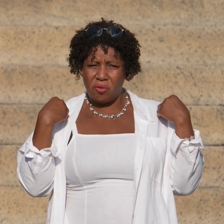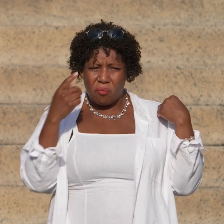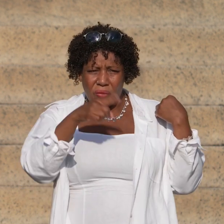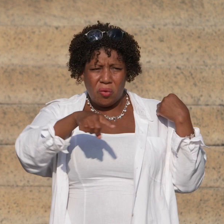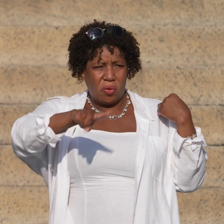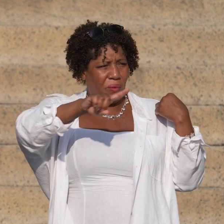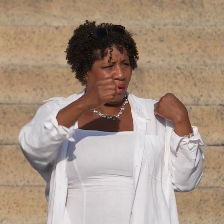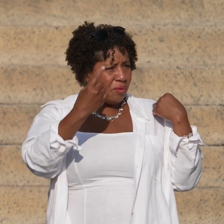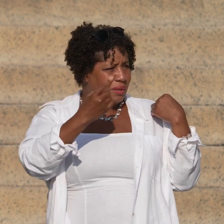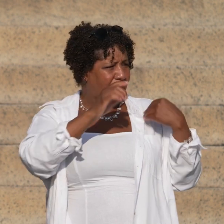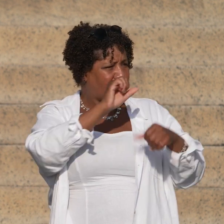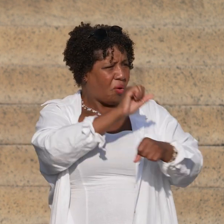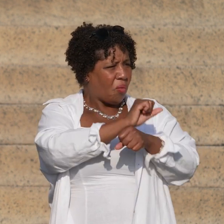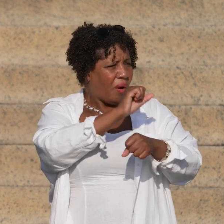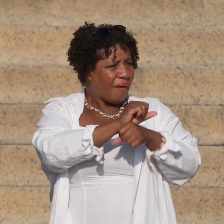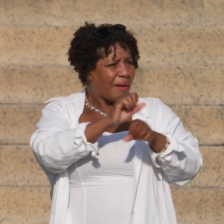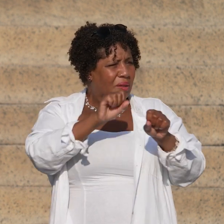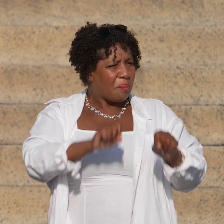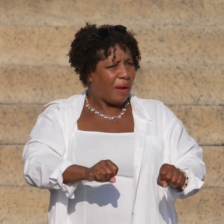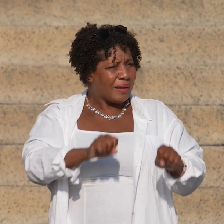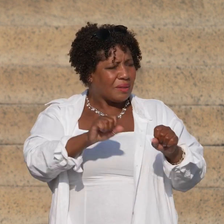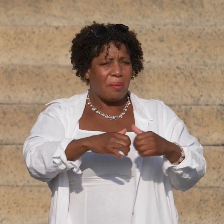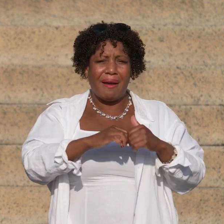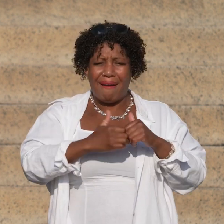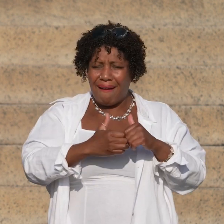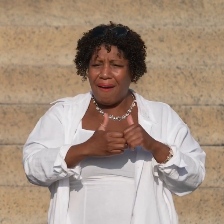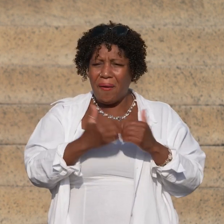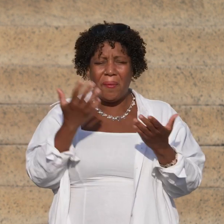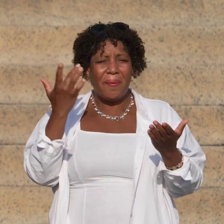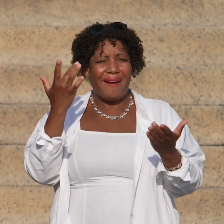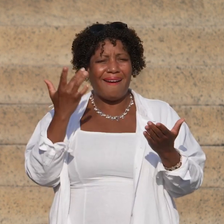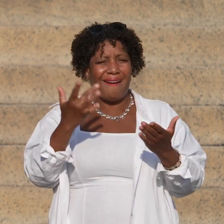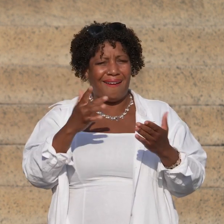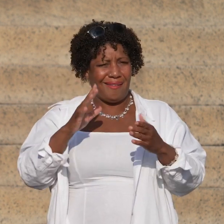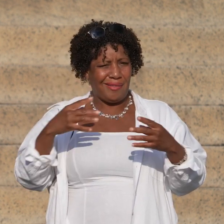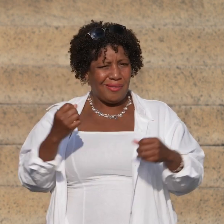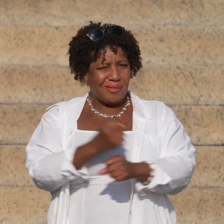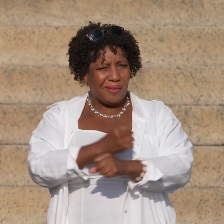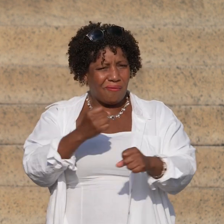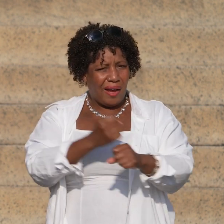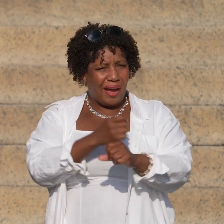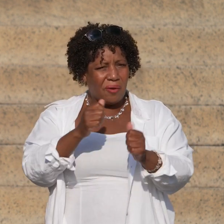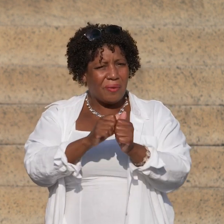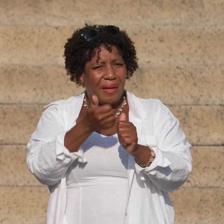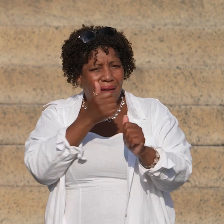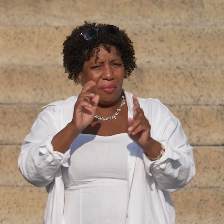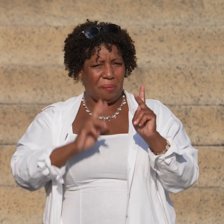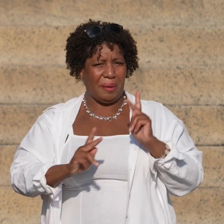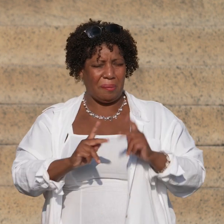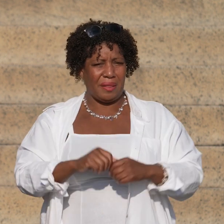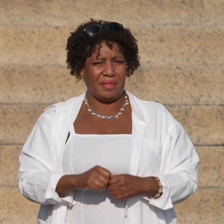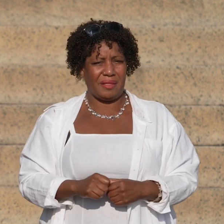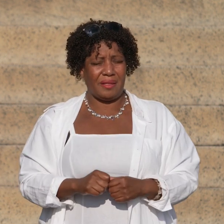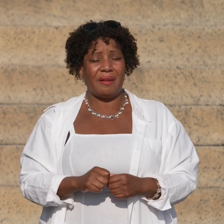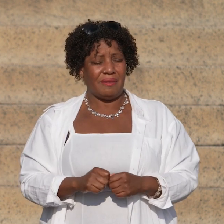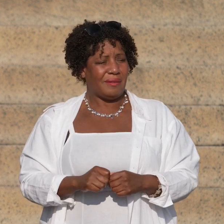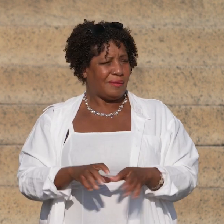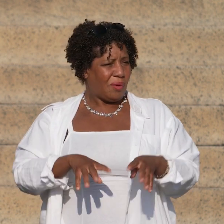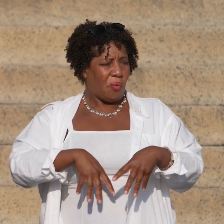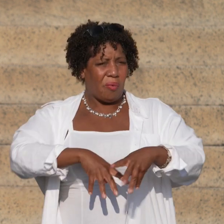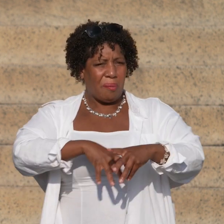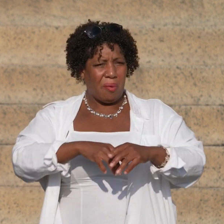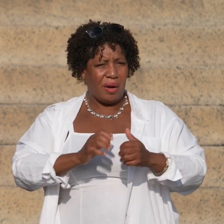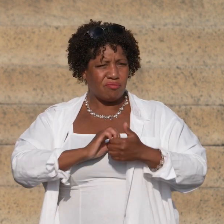knowing that our work is only possible because of the battles fought by others before us. We march in